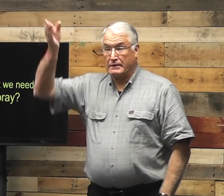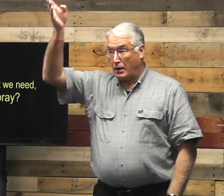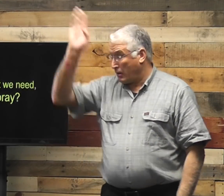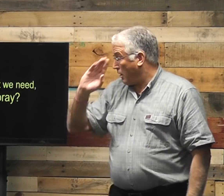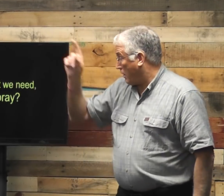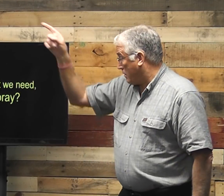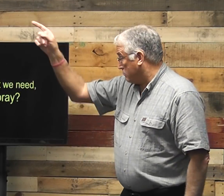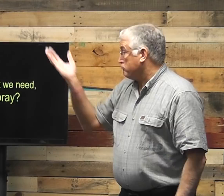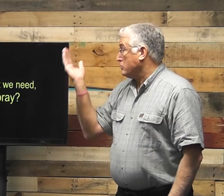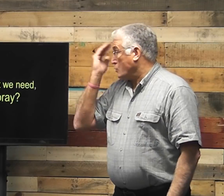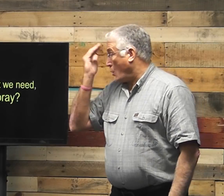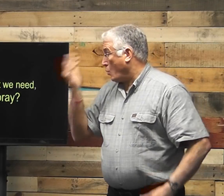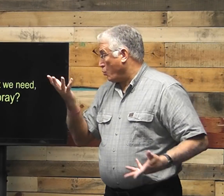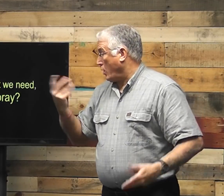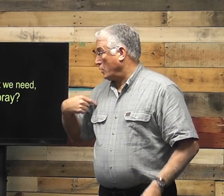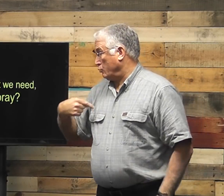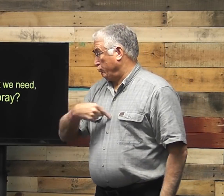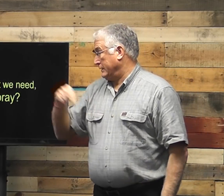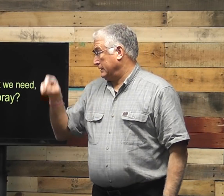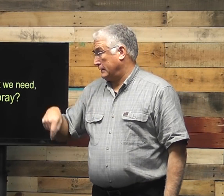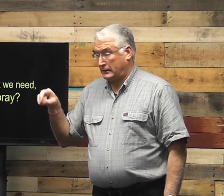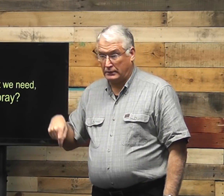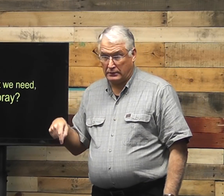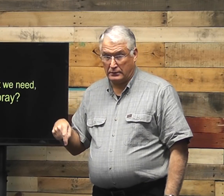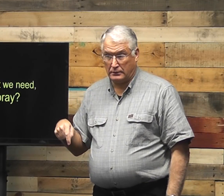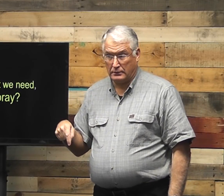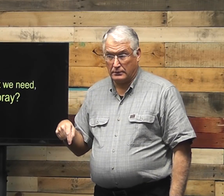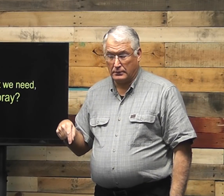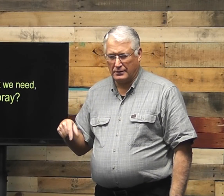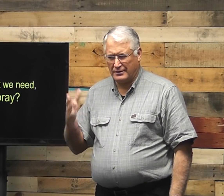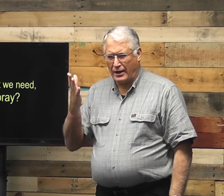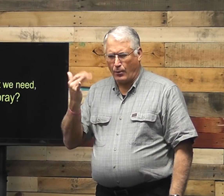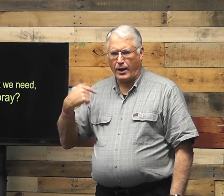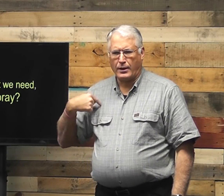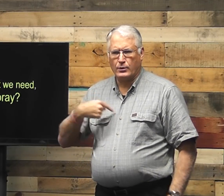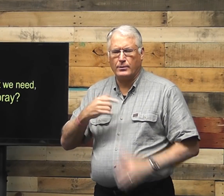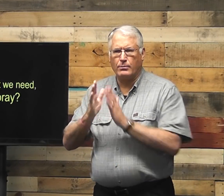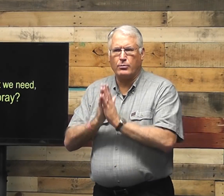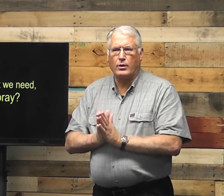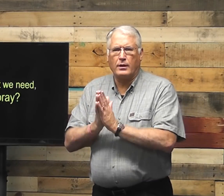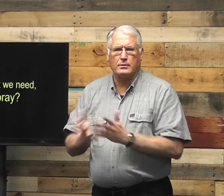If God knows what we need, why don't we pray?